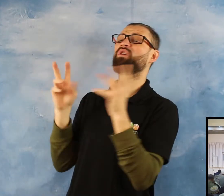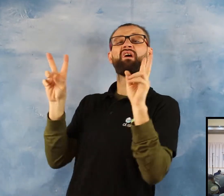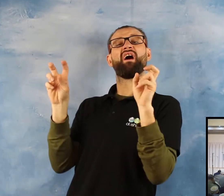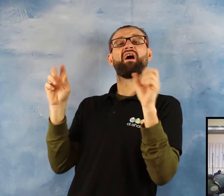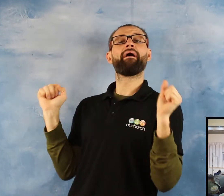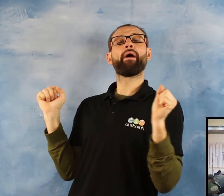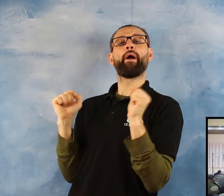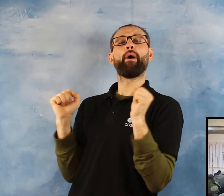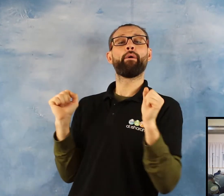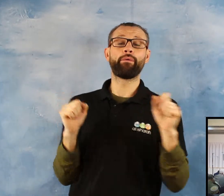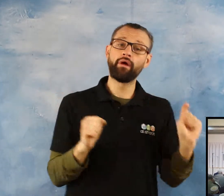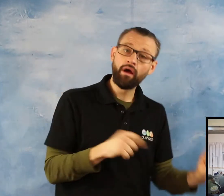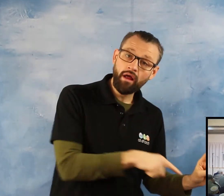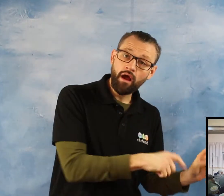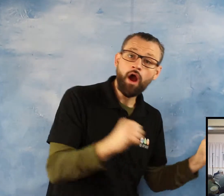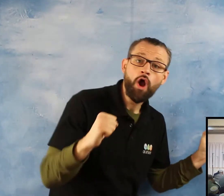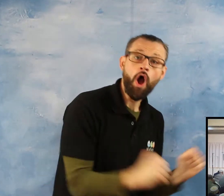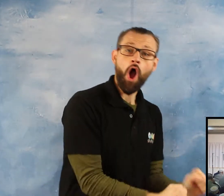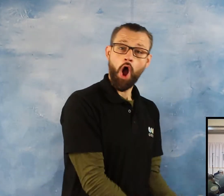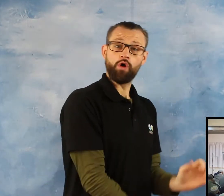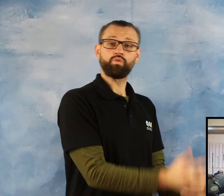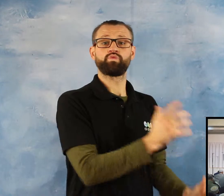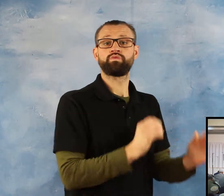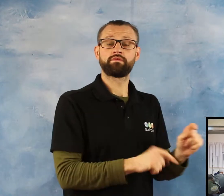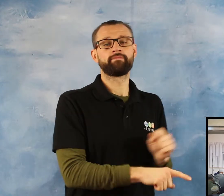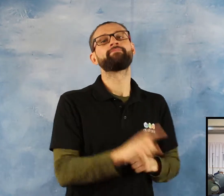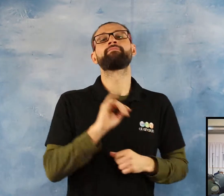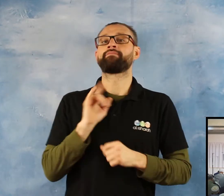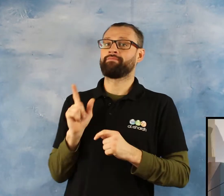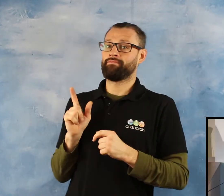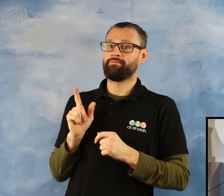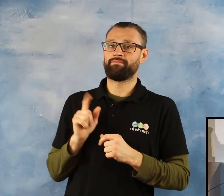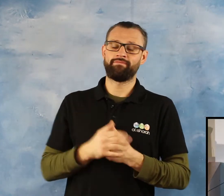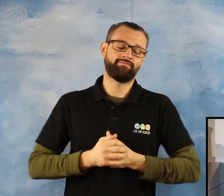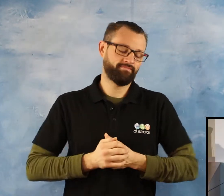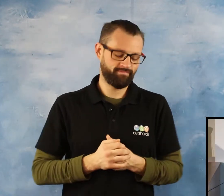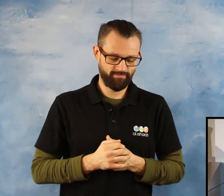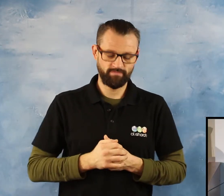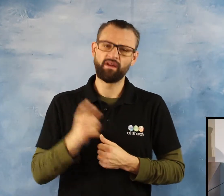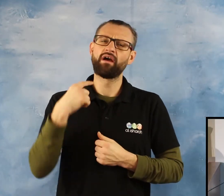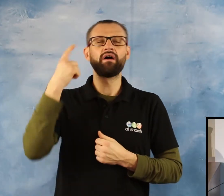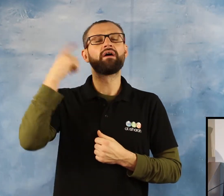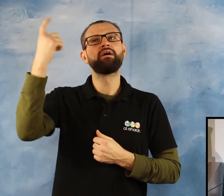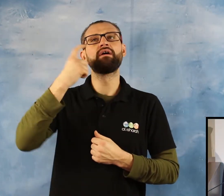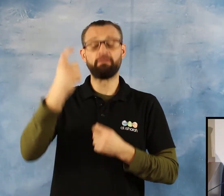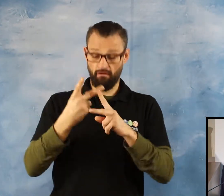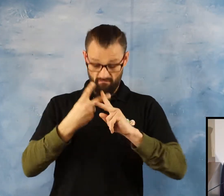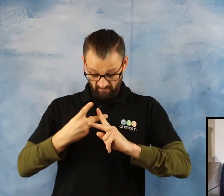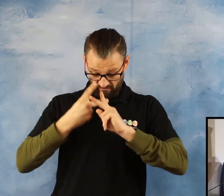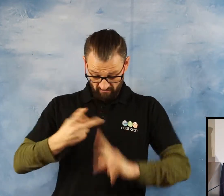So if we are so concerned of taking care of ourselves to save from the cold of the